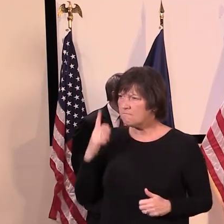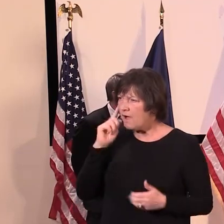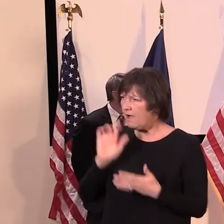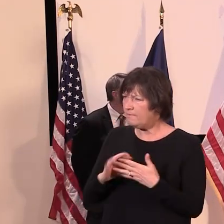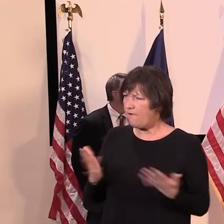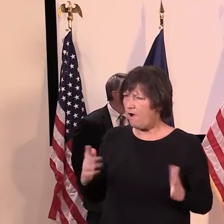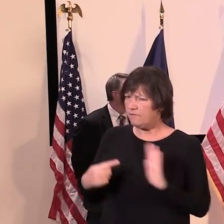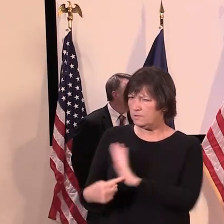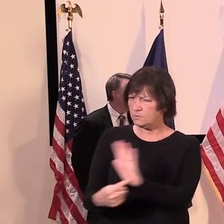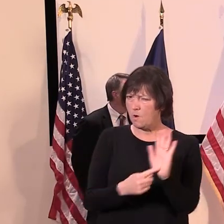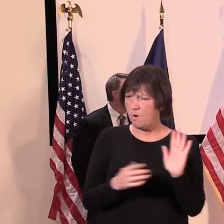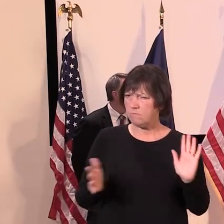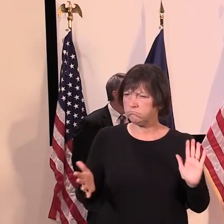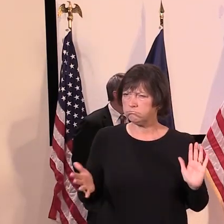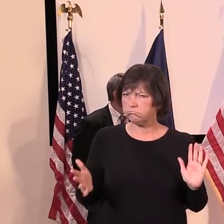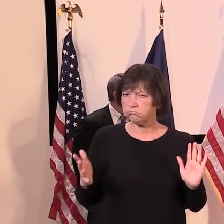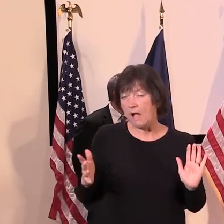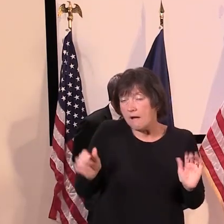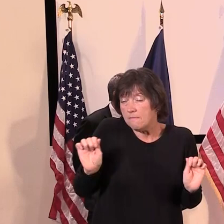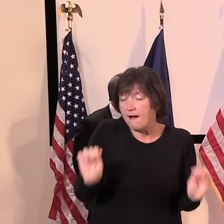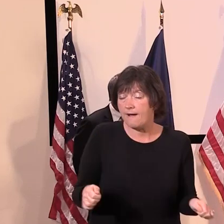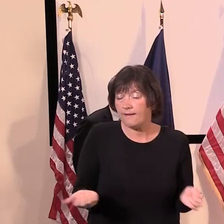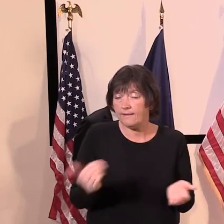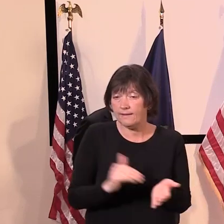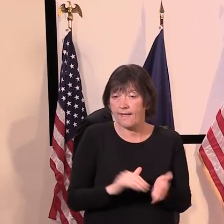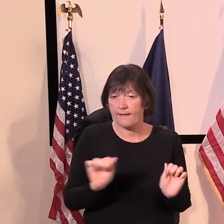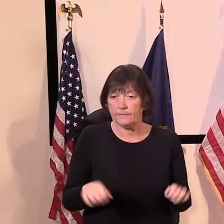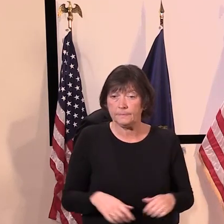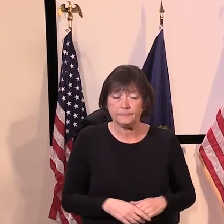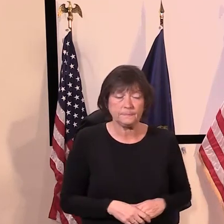shared a lot of that previously, but we can do that again.